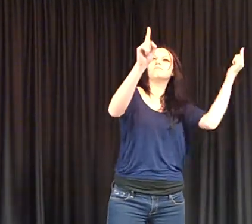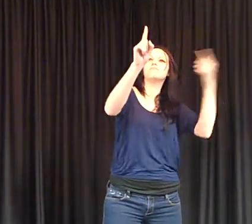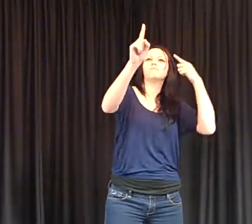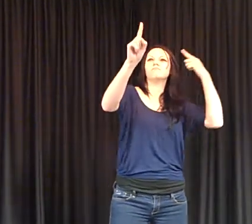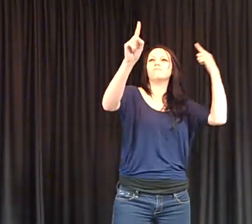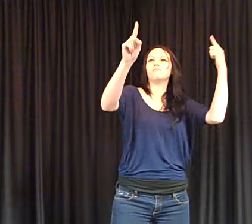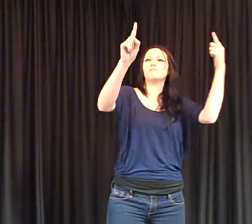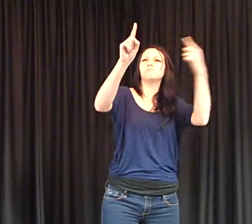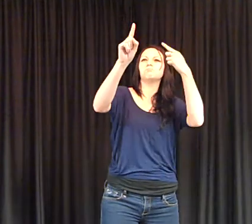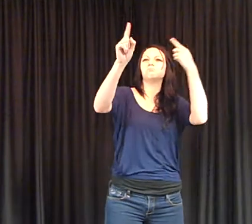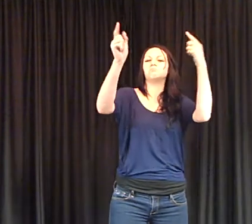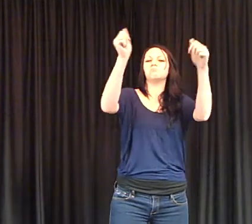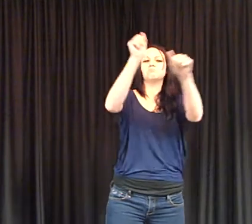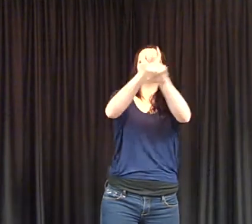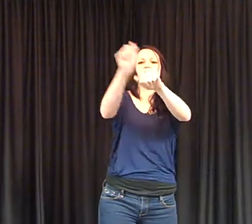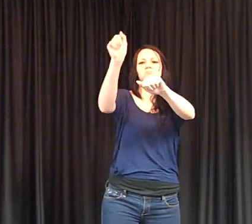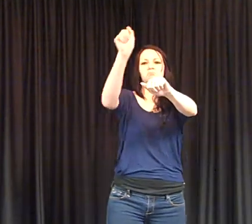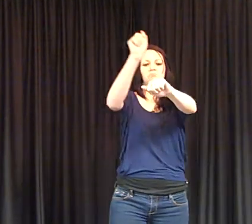I don't go to sleep till three.